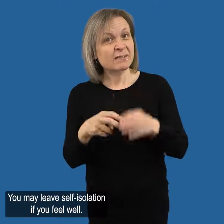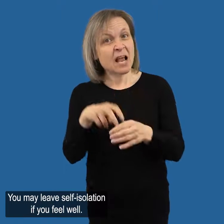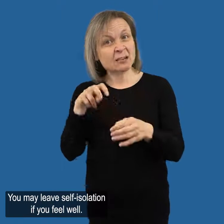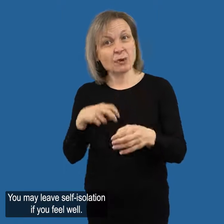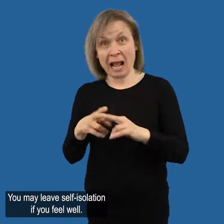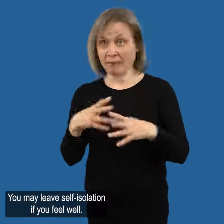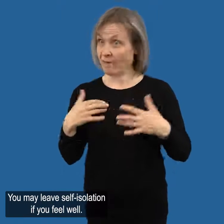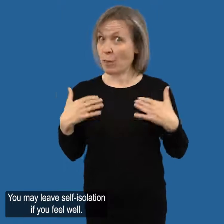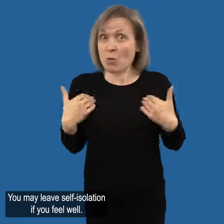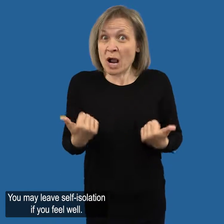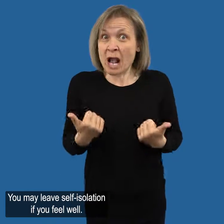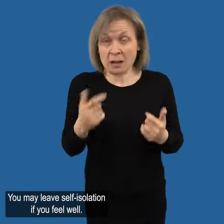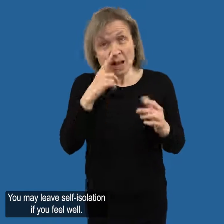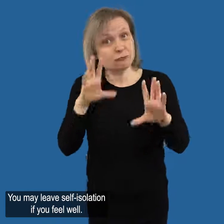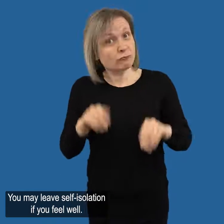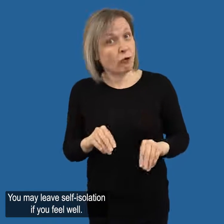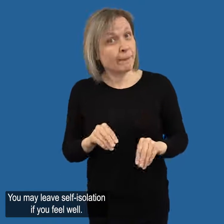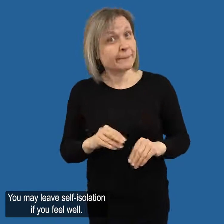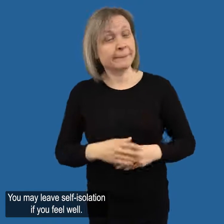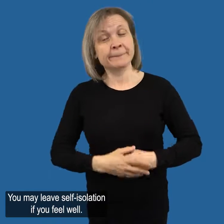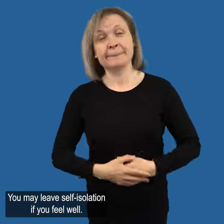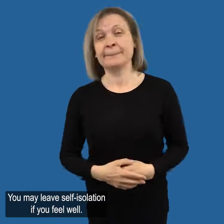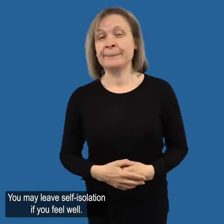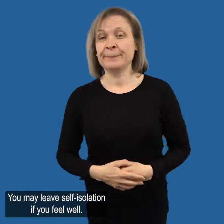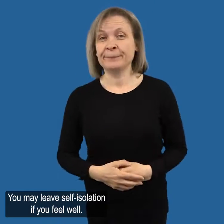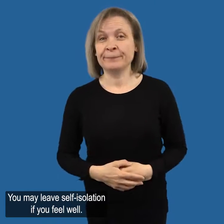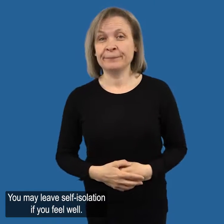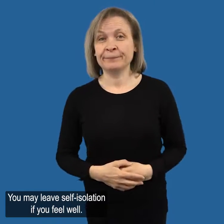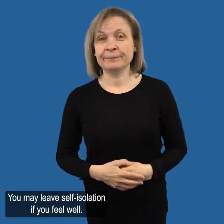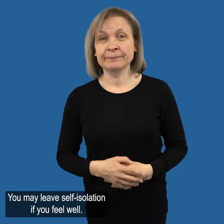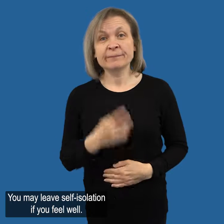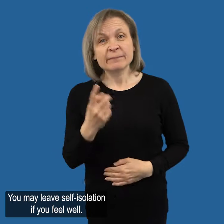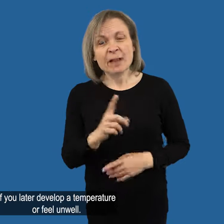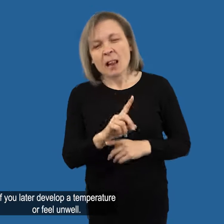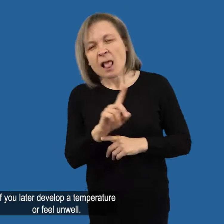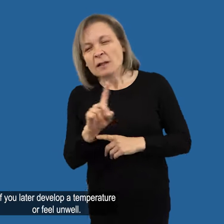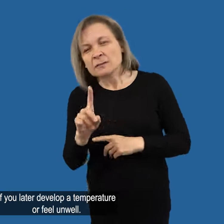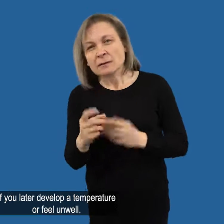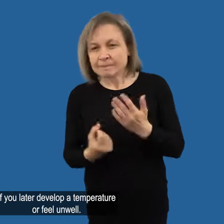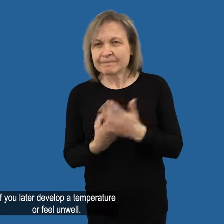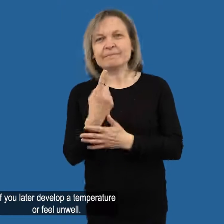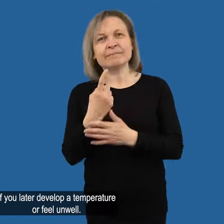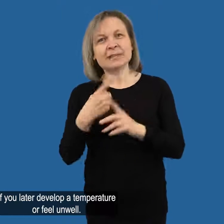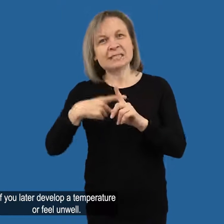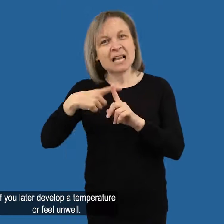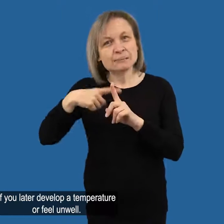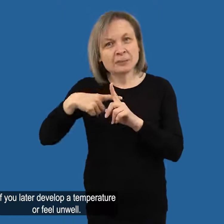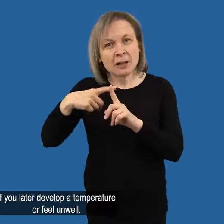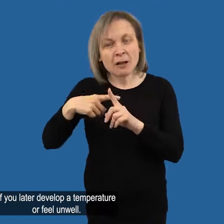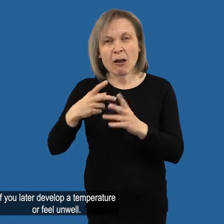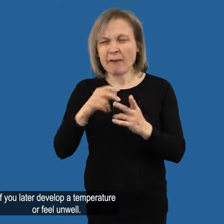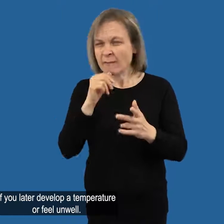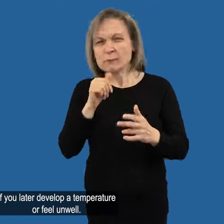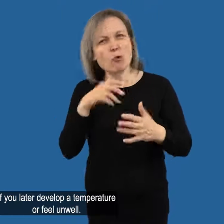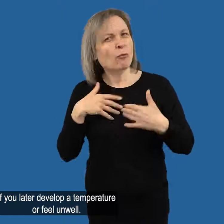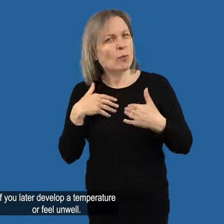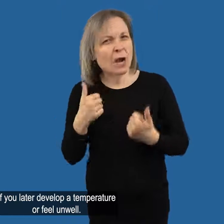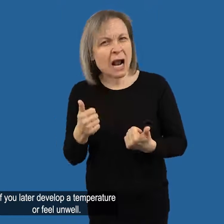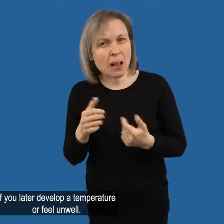You may leave self-isolation if you feel well. If you later develop a temperature or feel